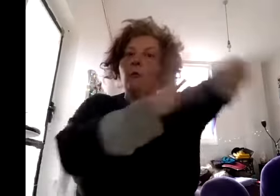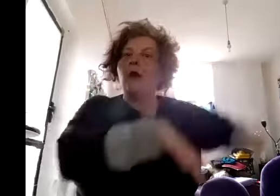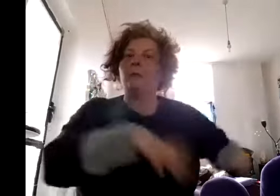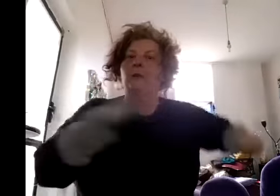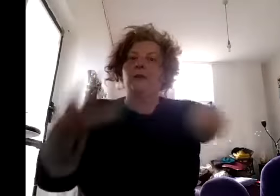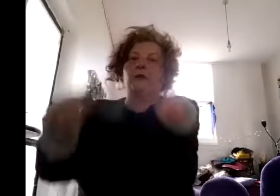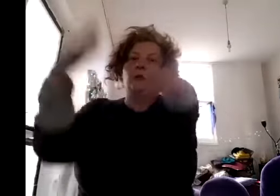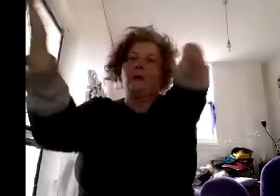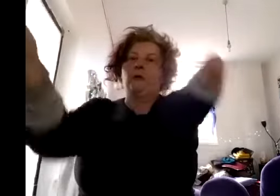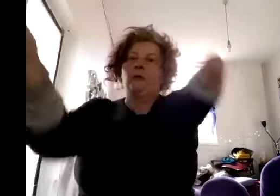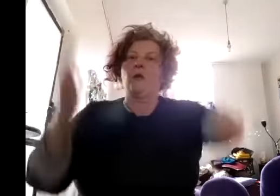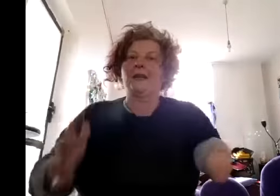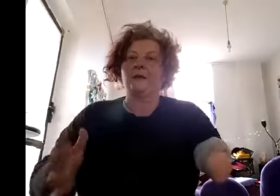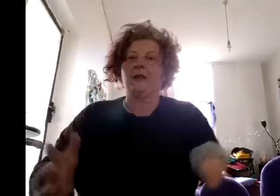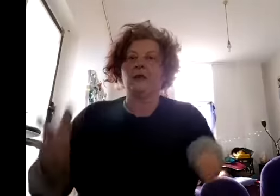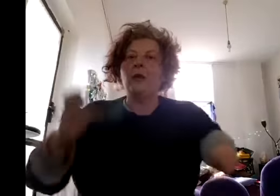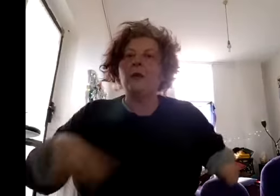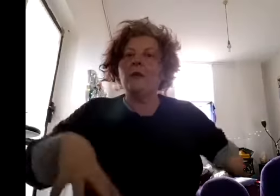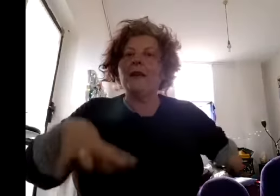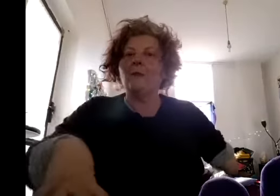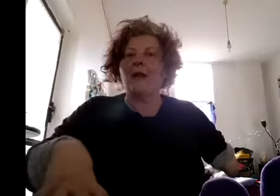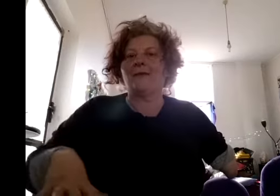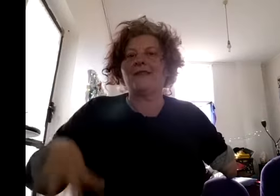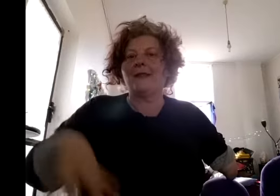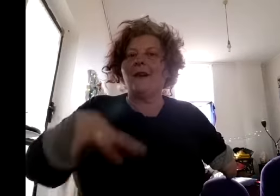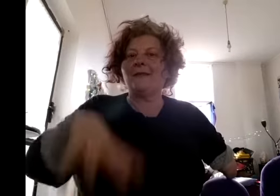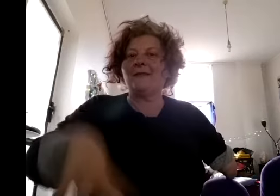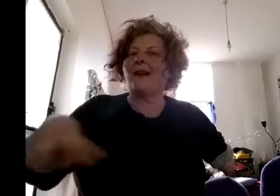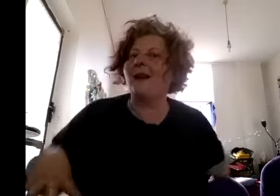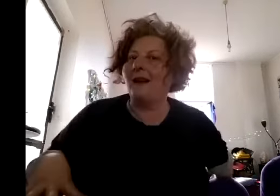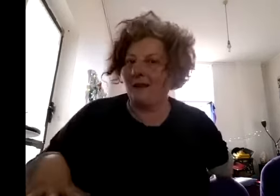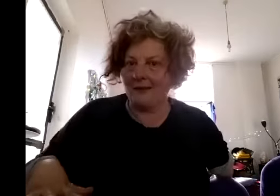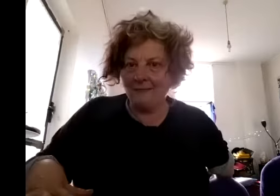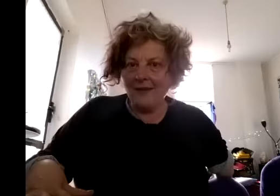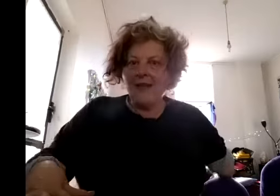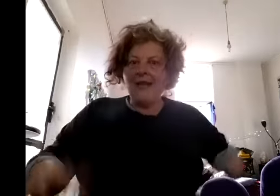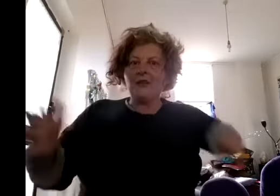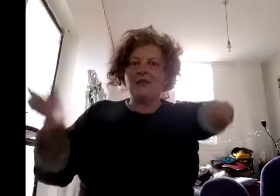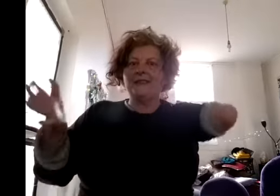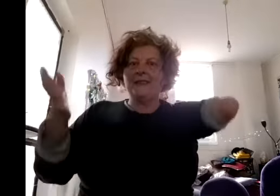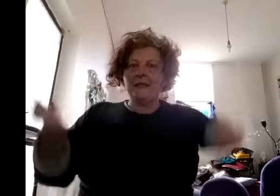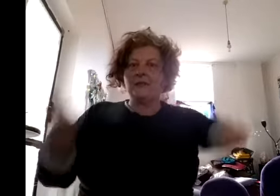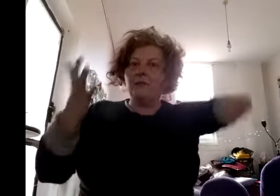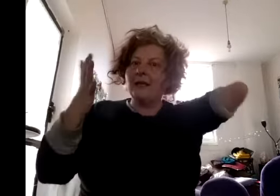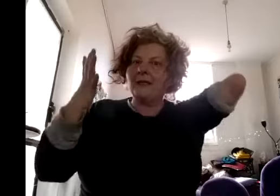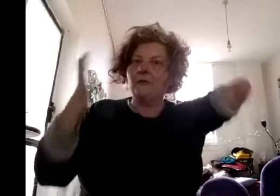white privilege or their middle class privilege when all they're aware of is that their life is hard exactly it's it's a really